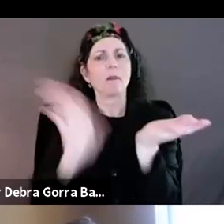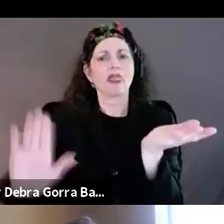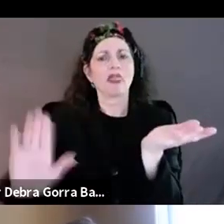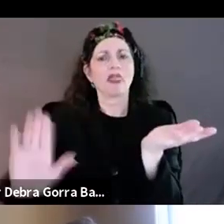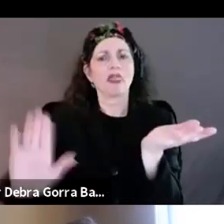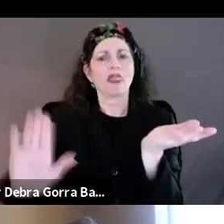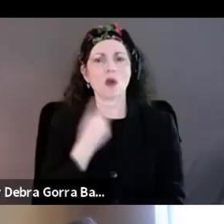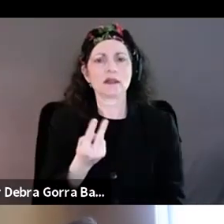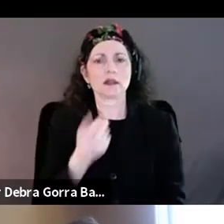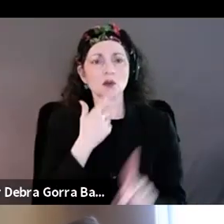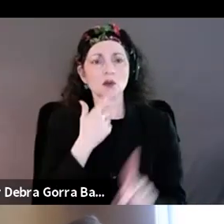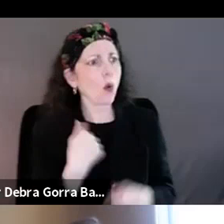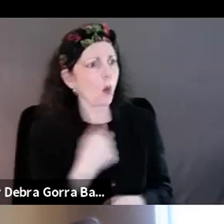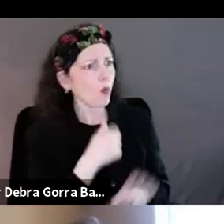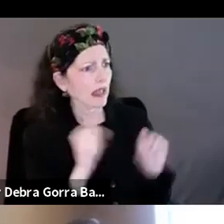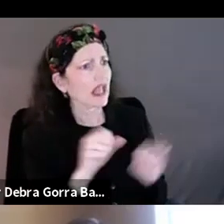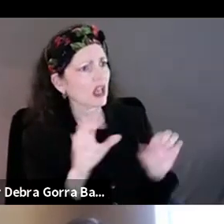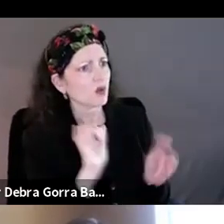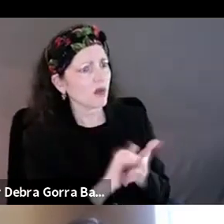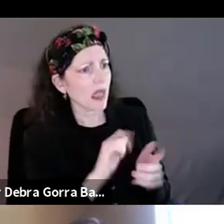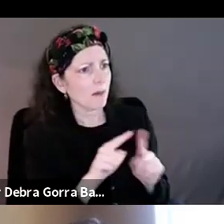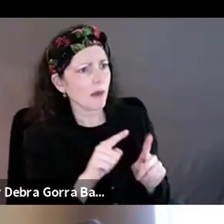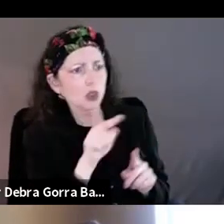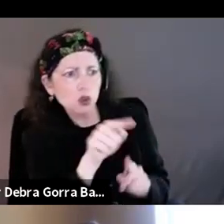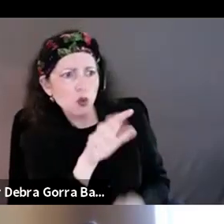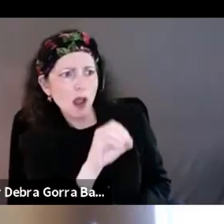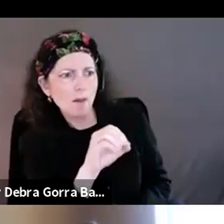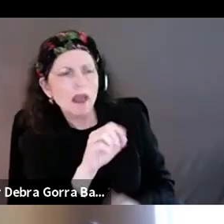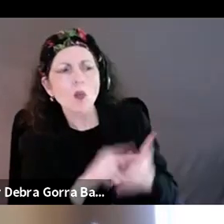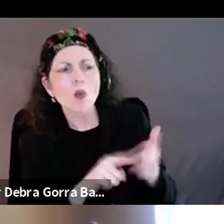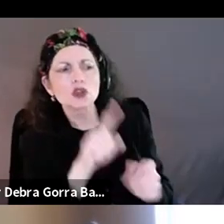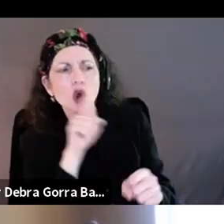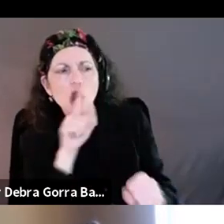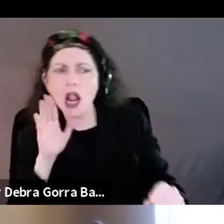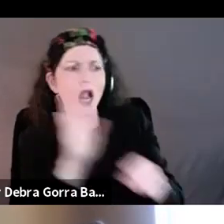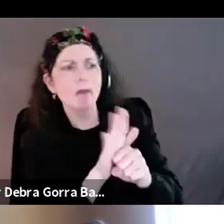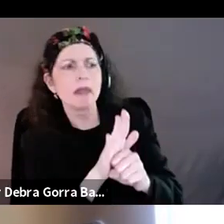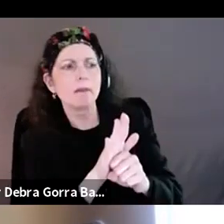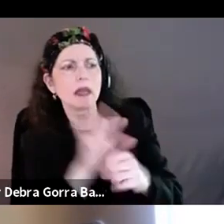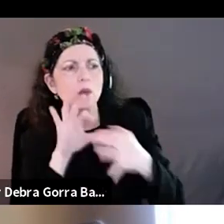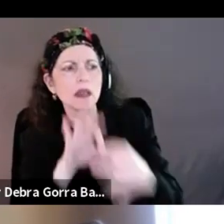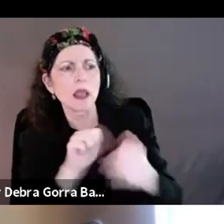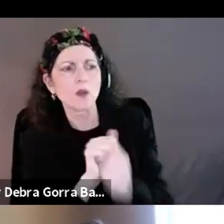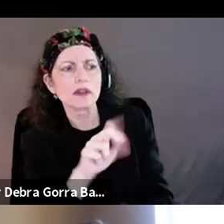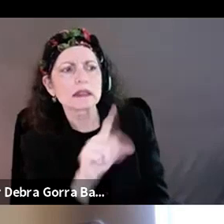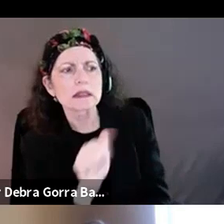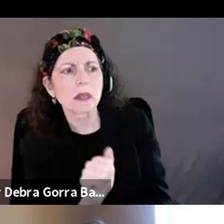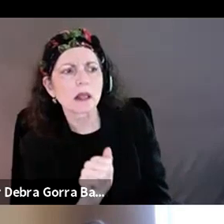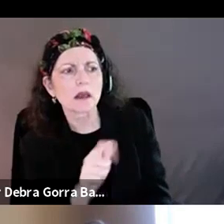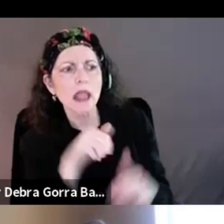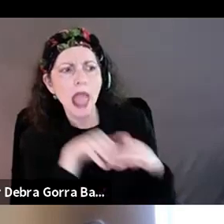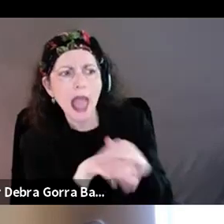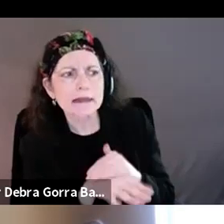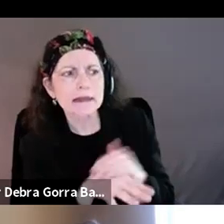this, but we want to know what are you committed to as a company in terms of, you know, disability and access going forward and, um,